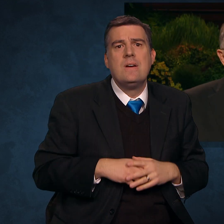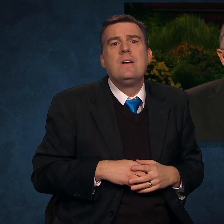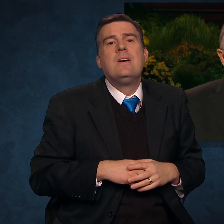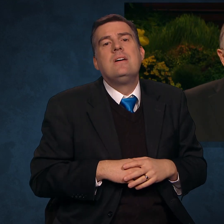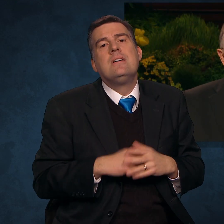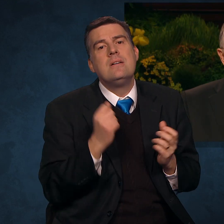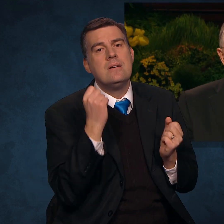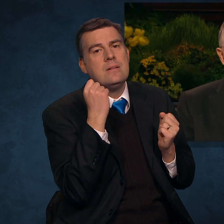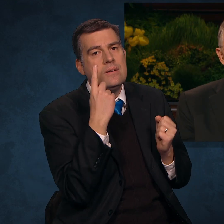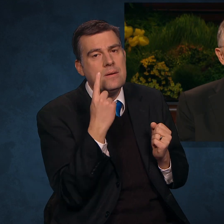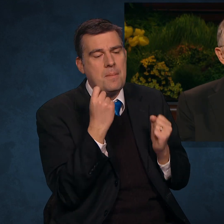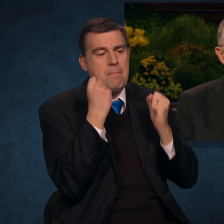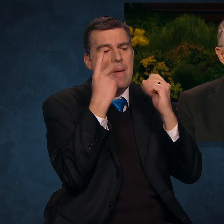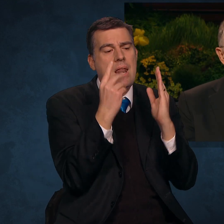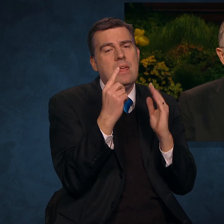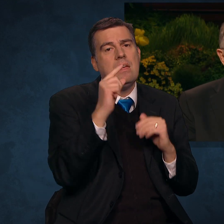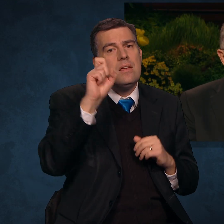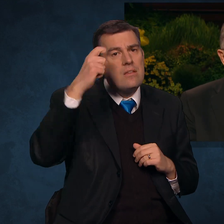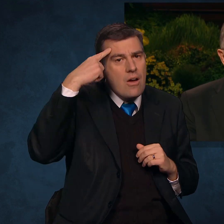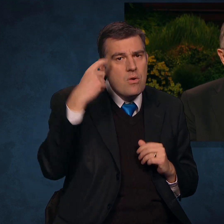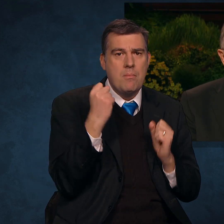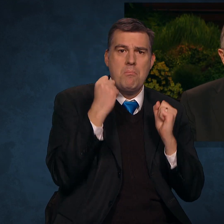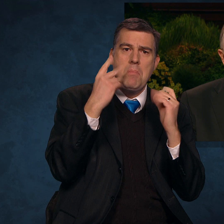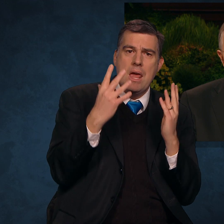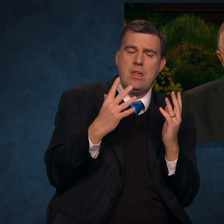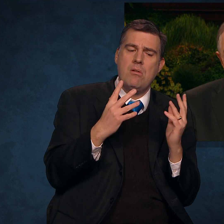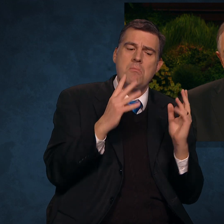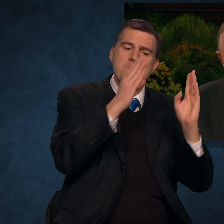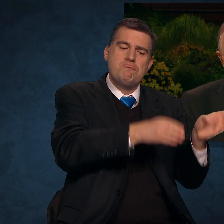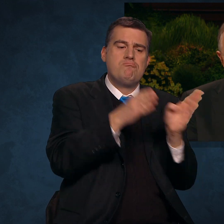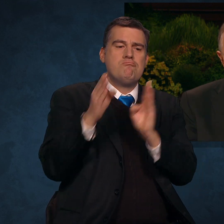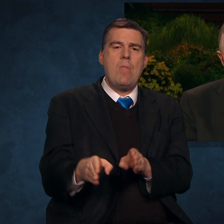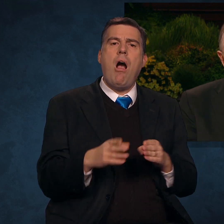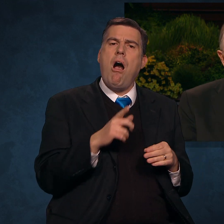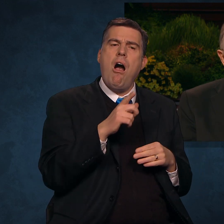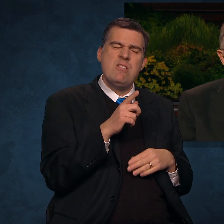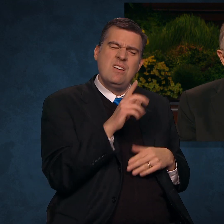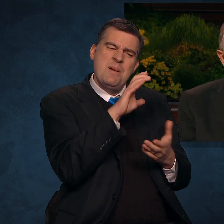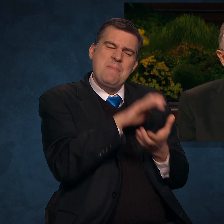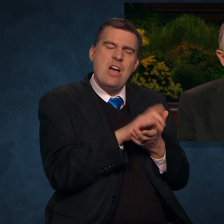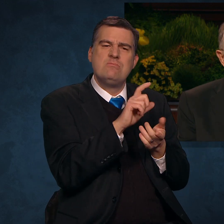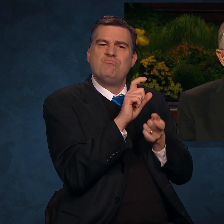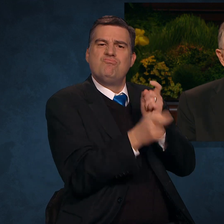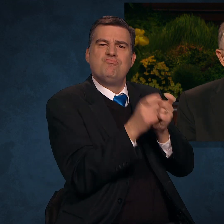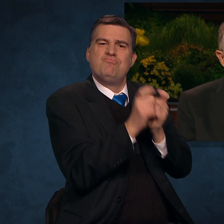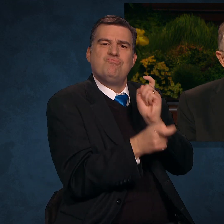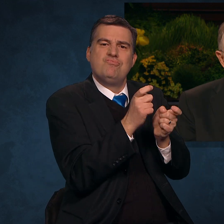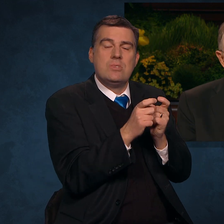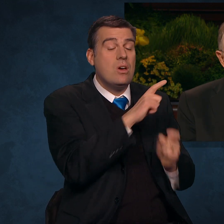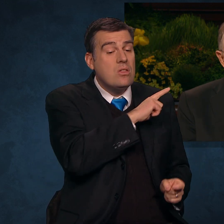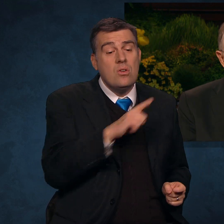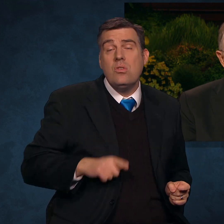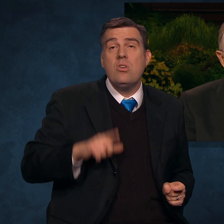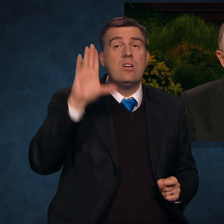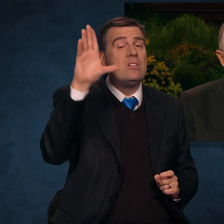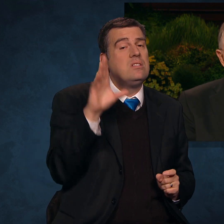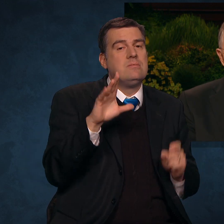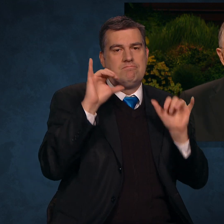While many governments and well-meaning individuals have redefined marriage, the Lord has not.